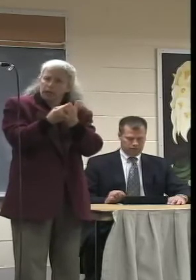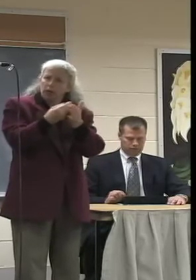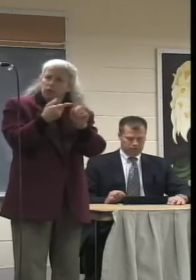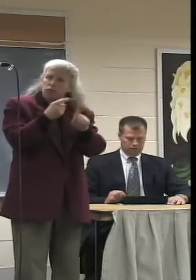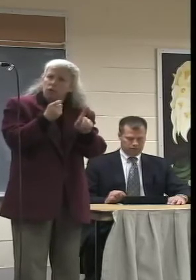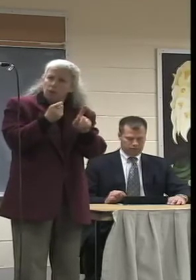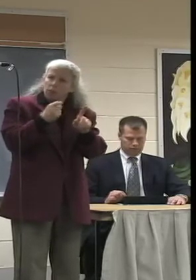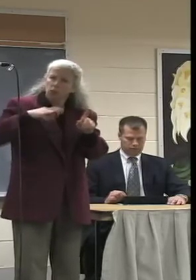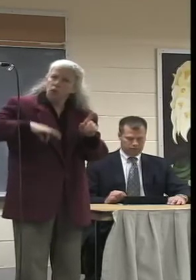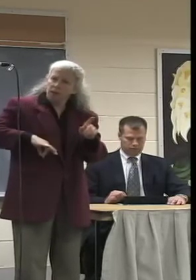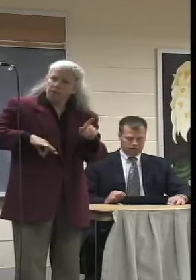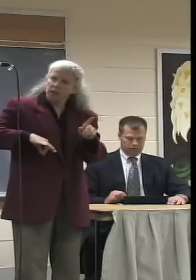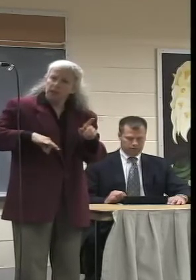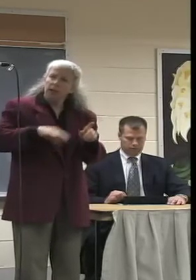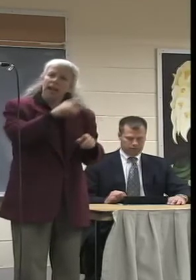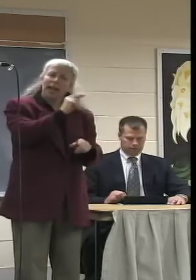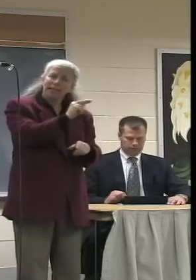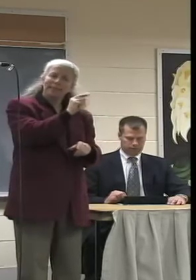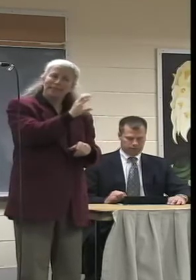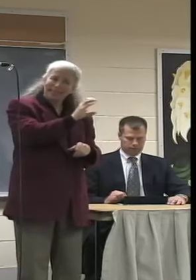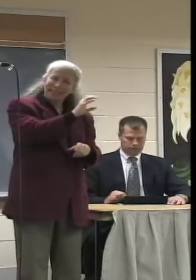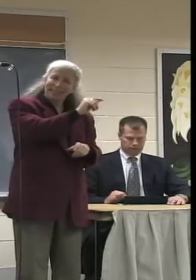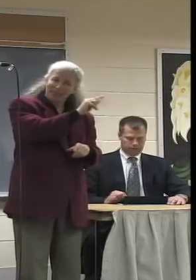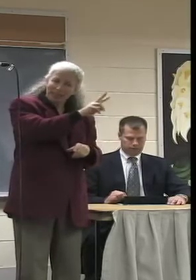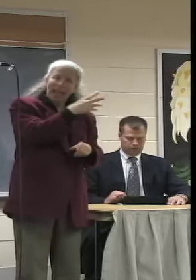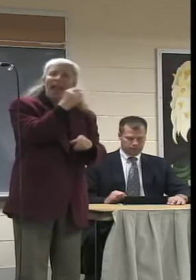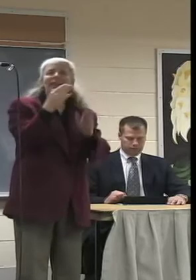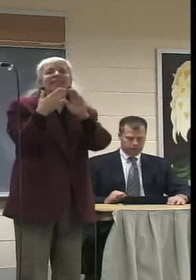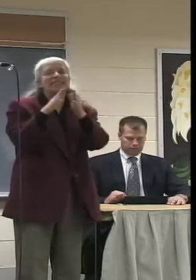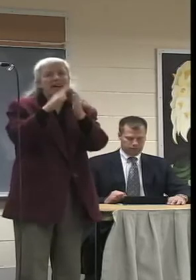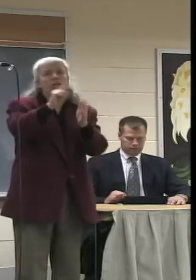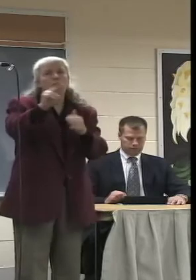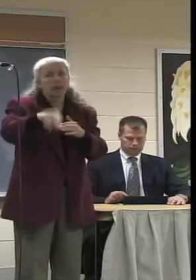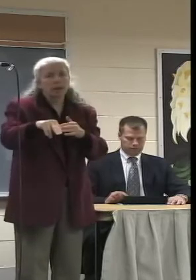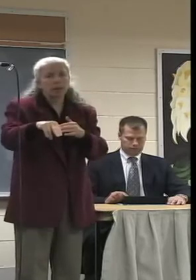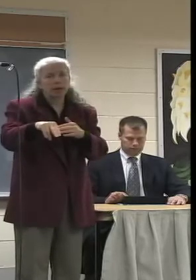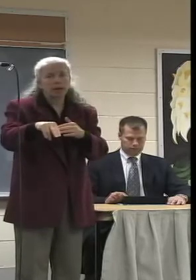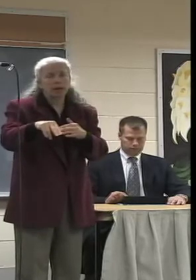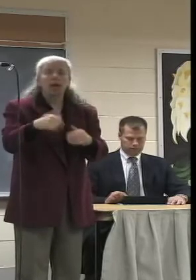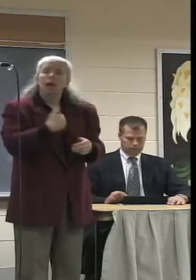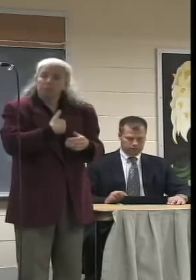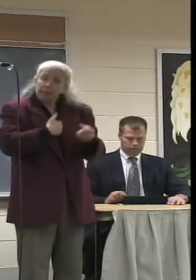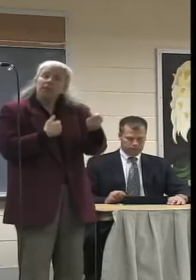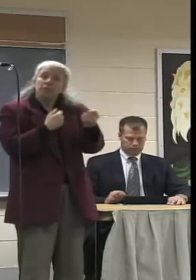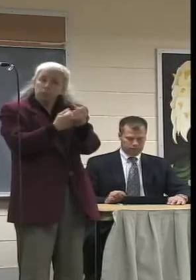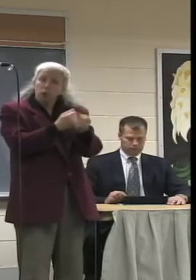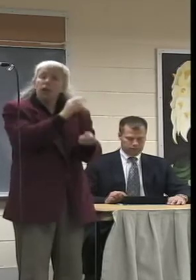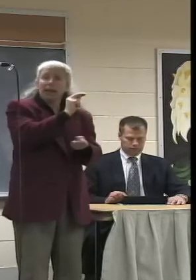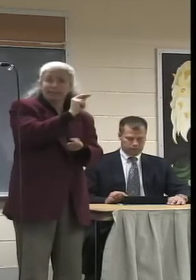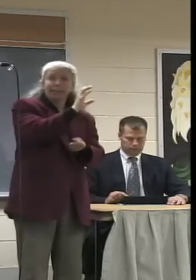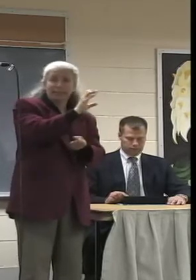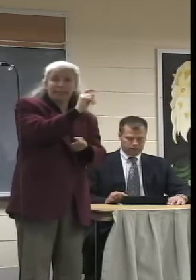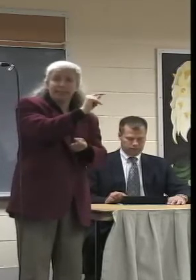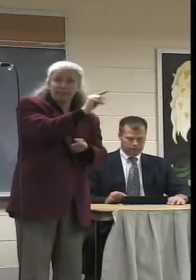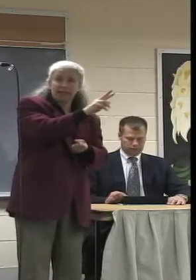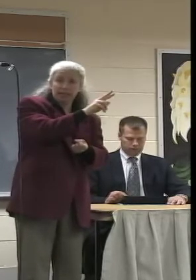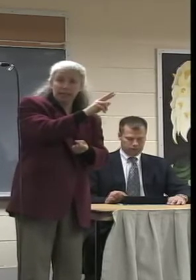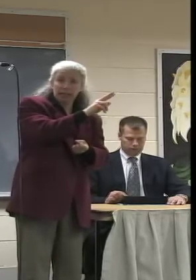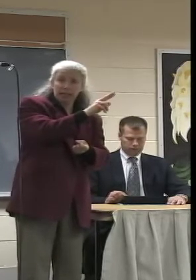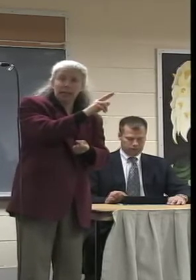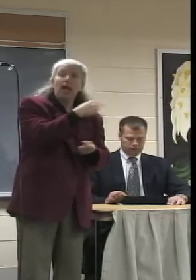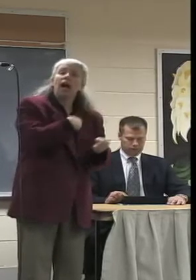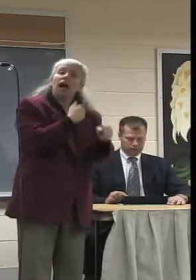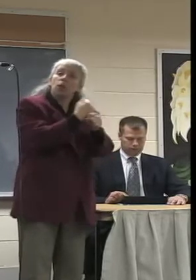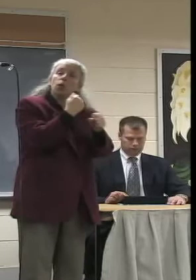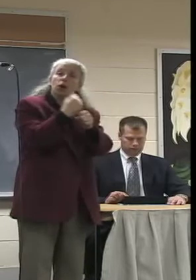A smaller portion goes to the city. On my personal level, I'm here to support NCTV. As a person working